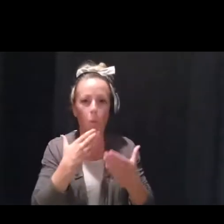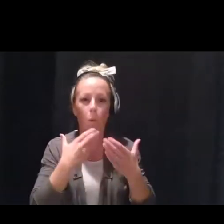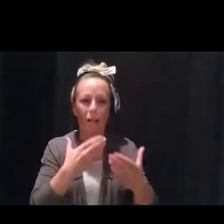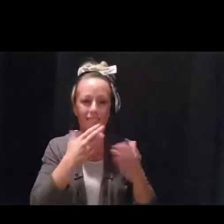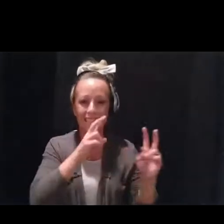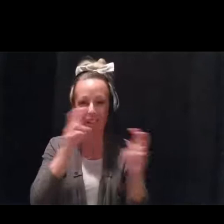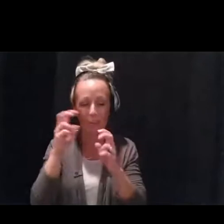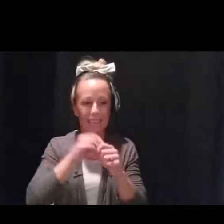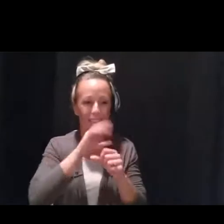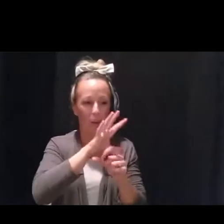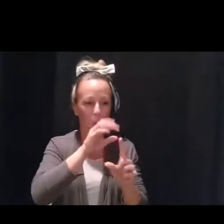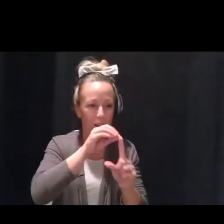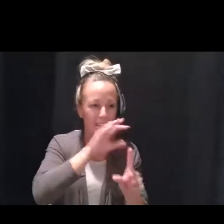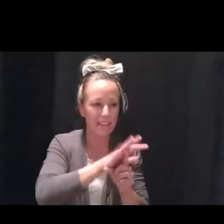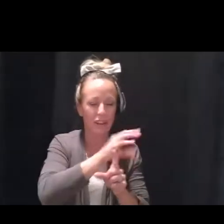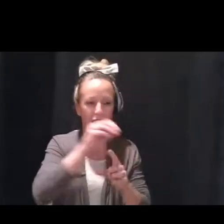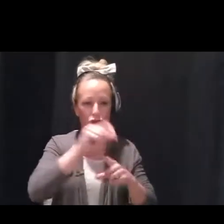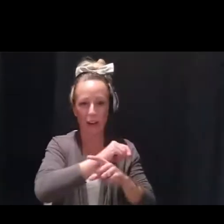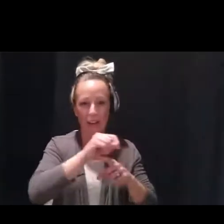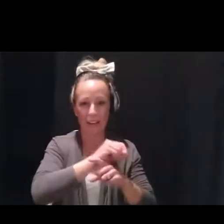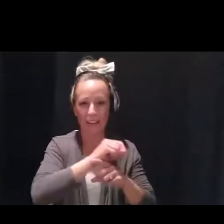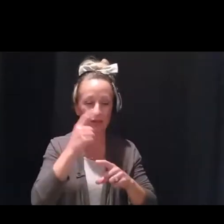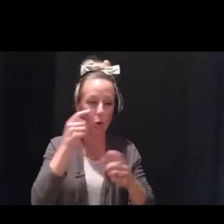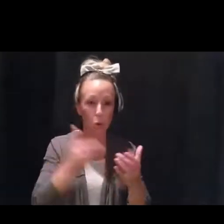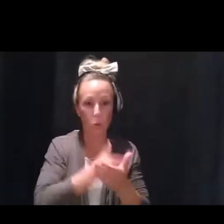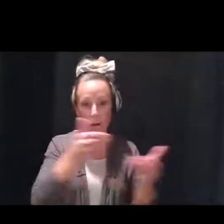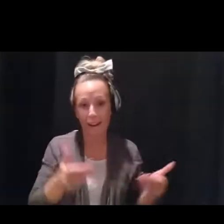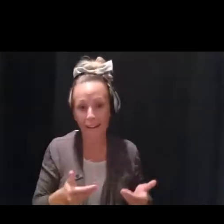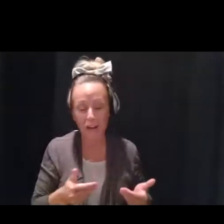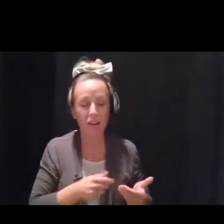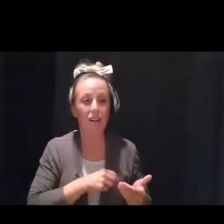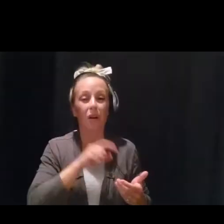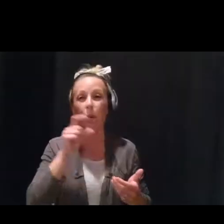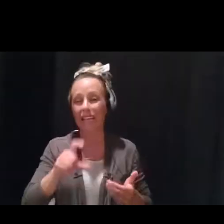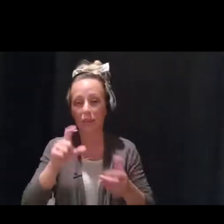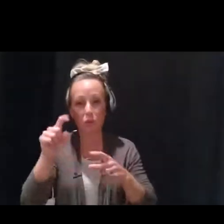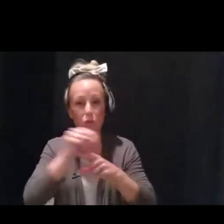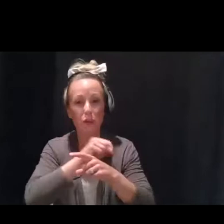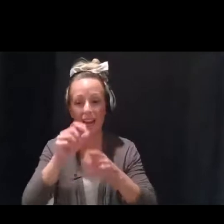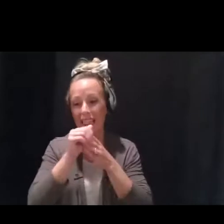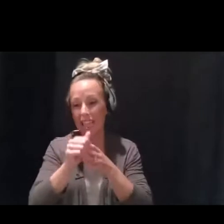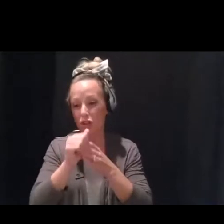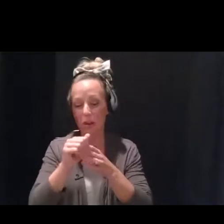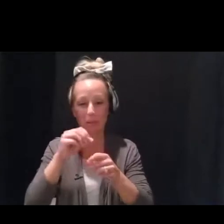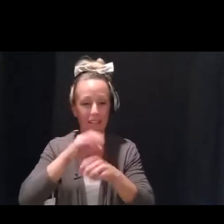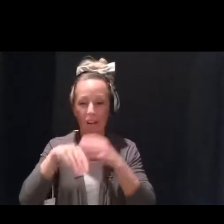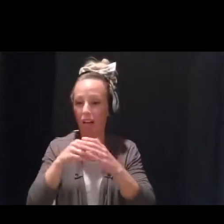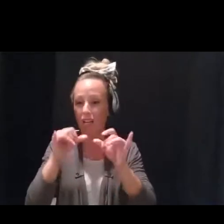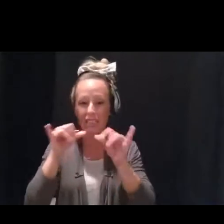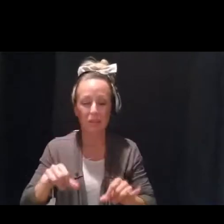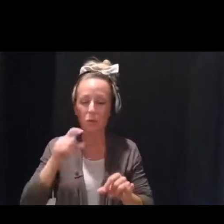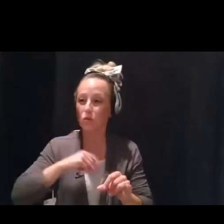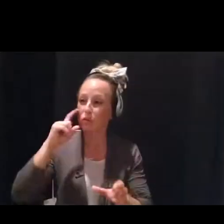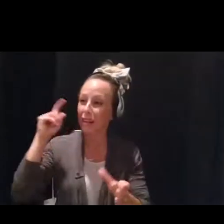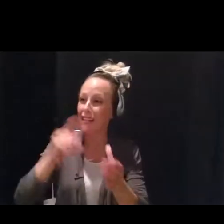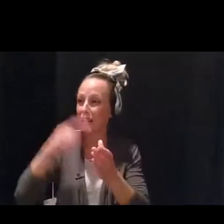orientations and in their trainings. We need to train leadership in all systems to really recognize mental health